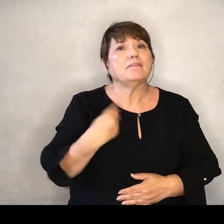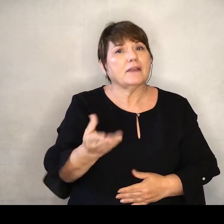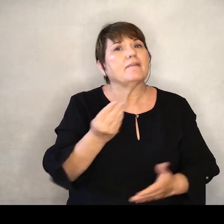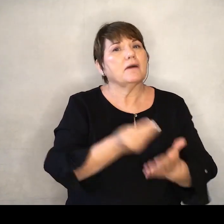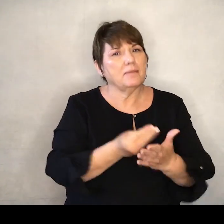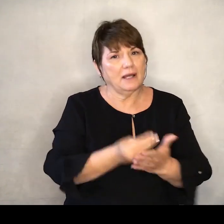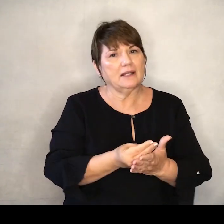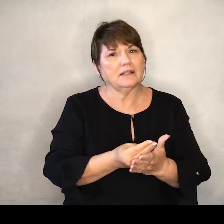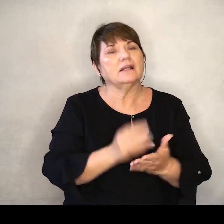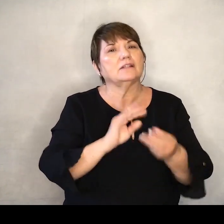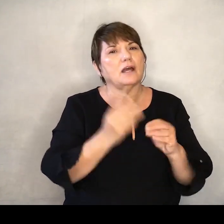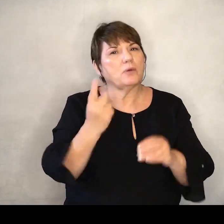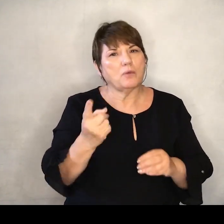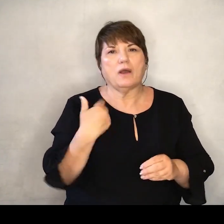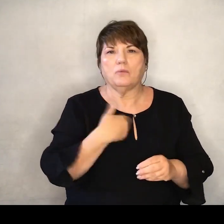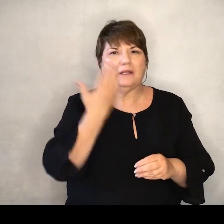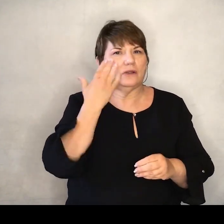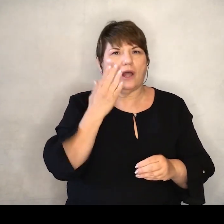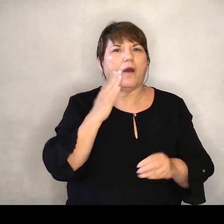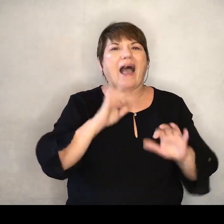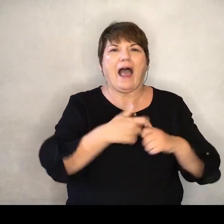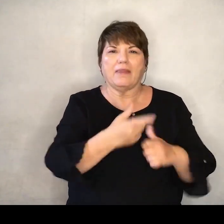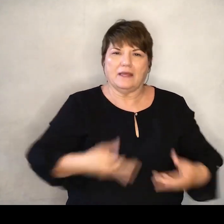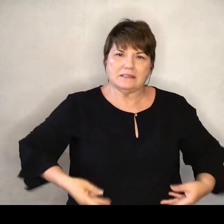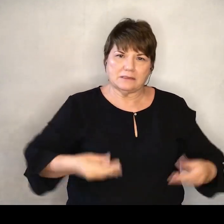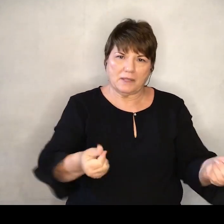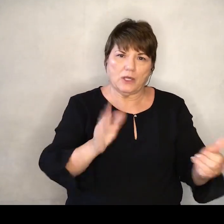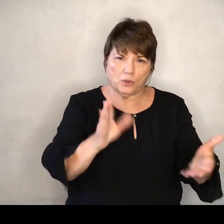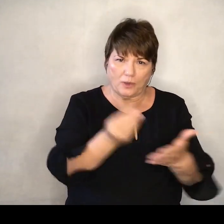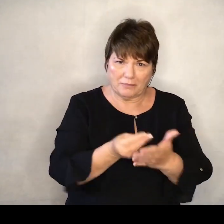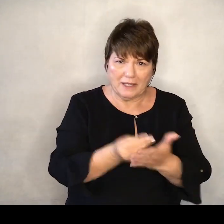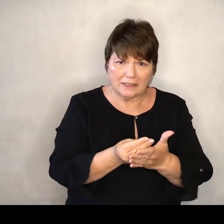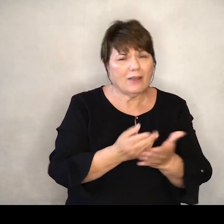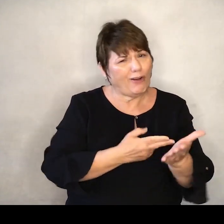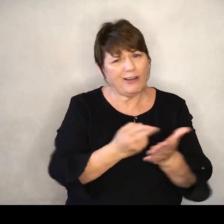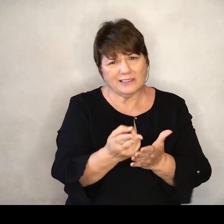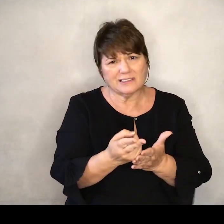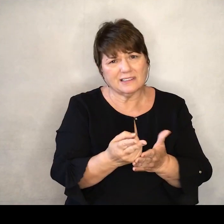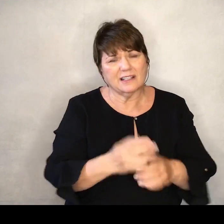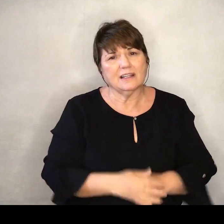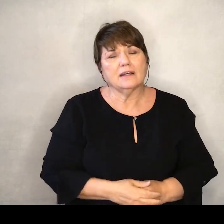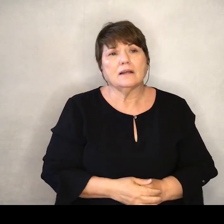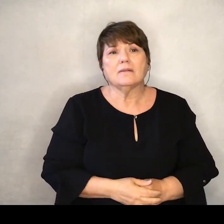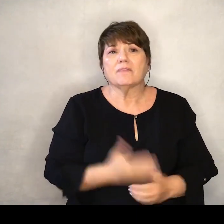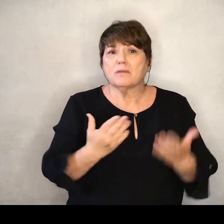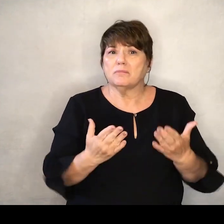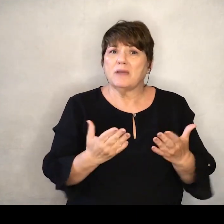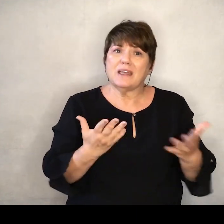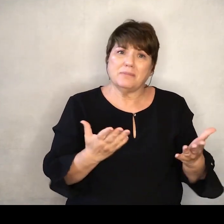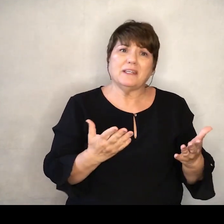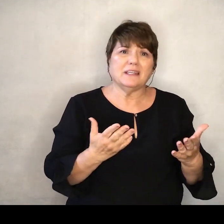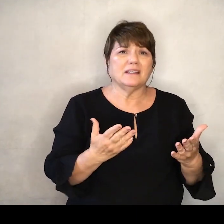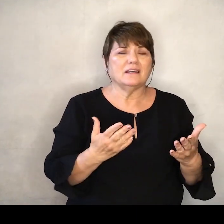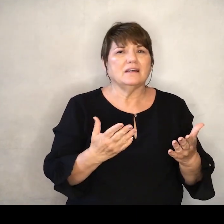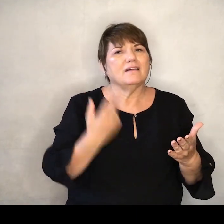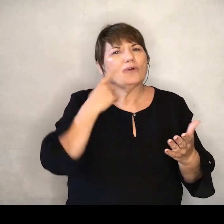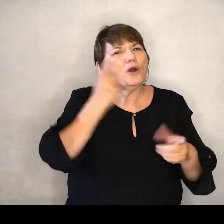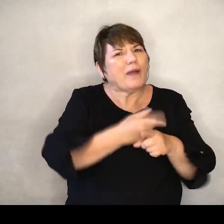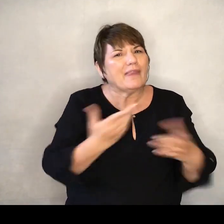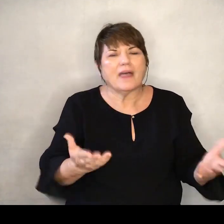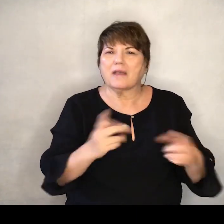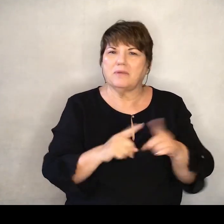them money Number one We don't know where that money is spent If we're completely honest And maybe it goes towards the right things But maybe it doesn't